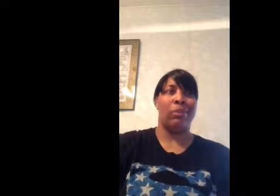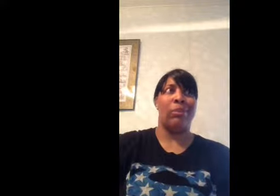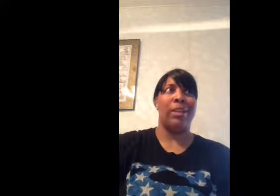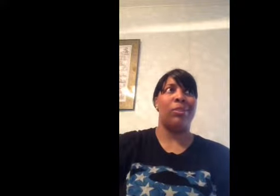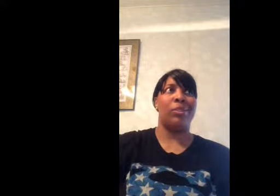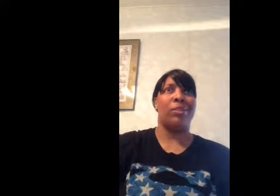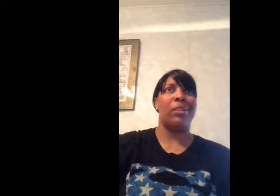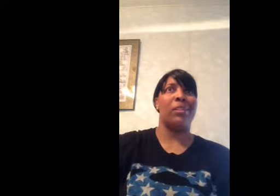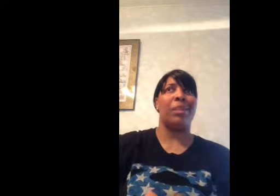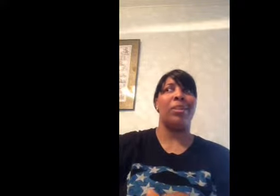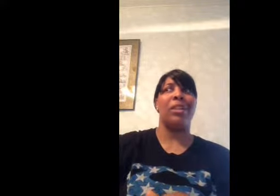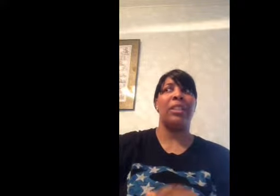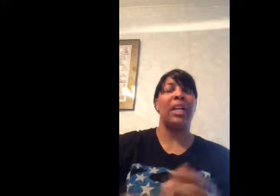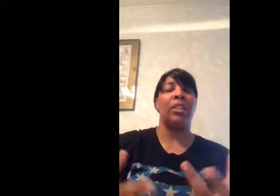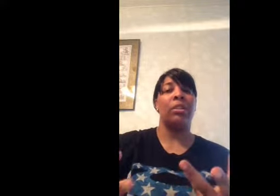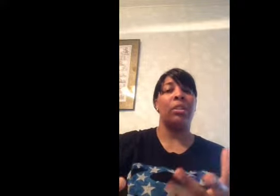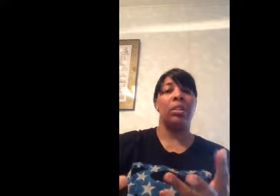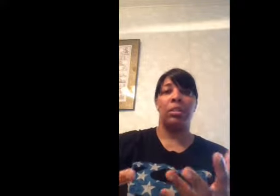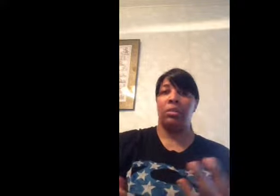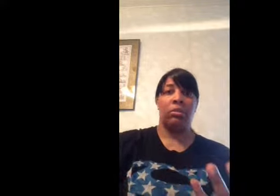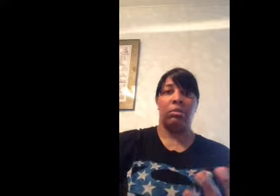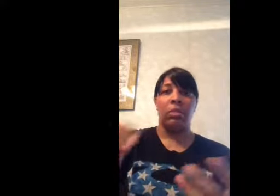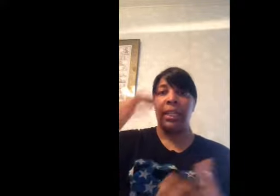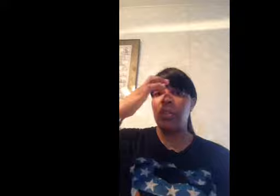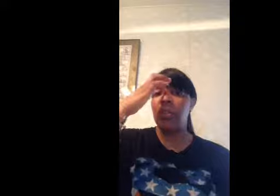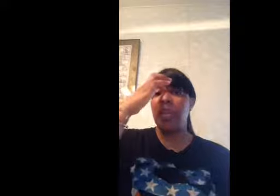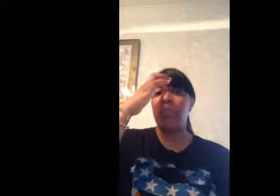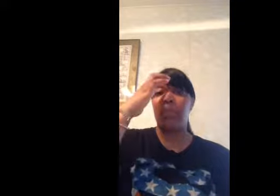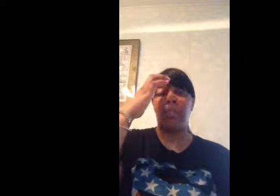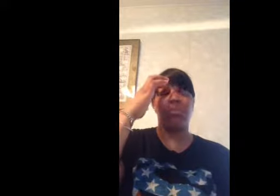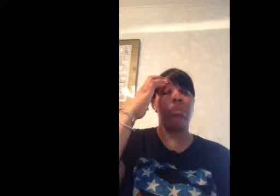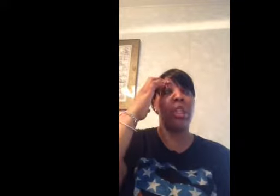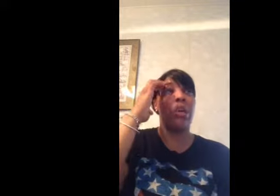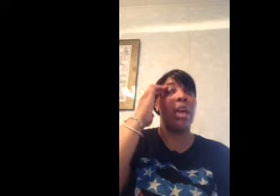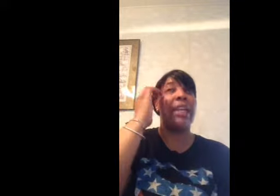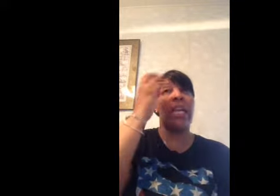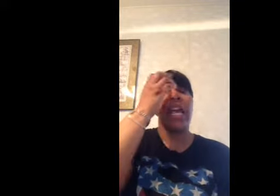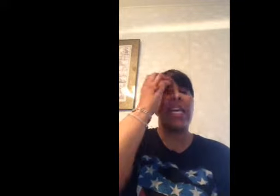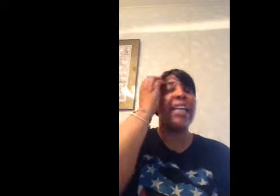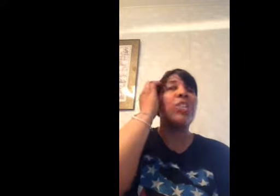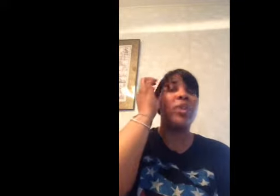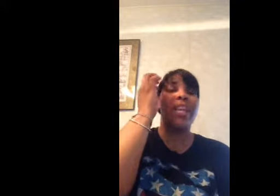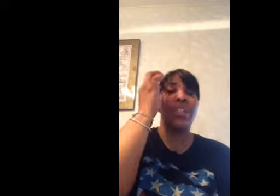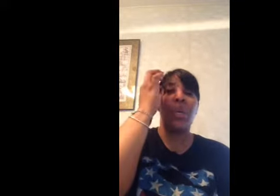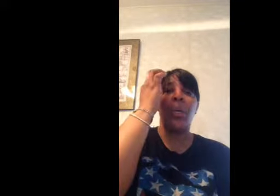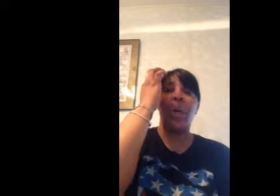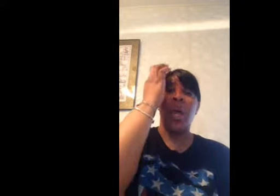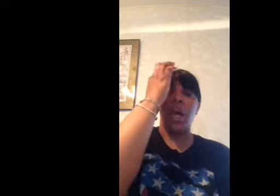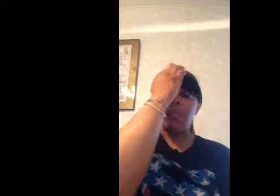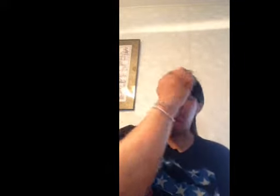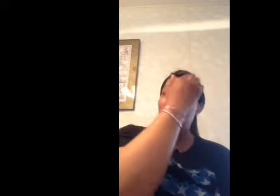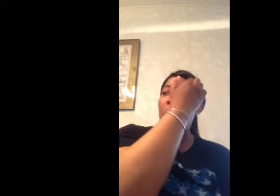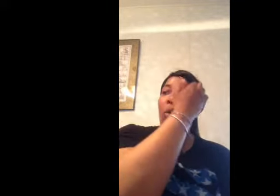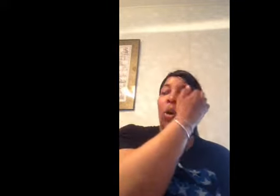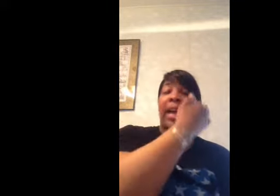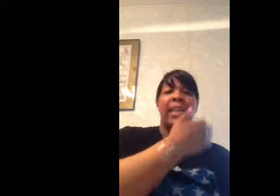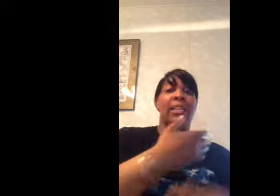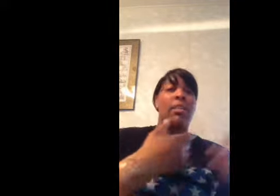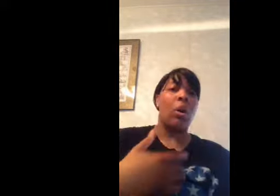well, why don't you say something? Call the doctor. I can do that, but, you know, I can do that too. Or I can go